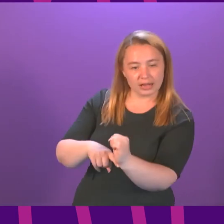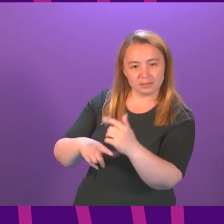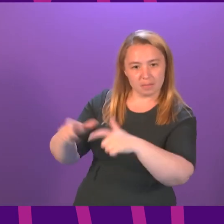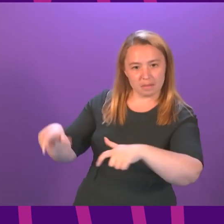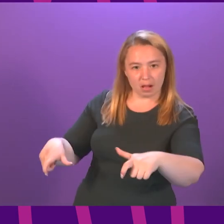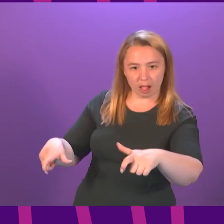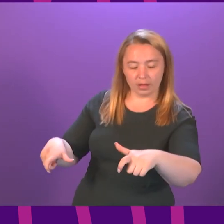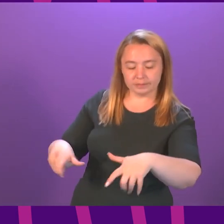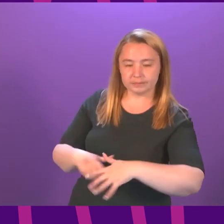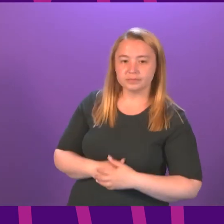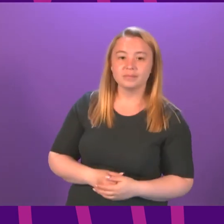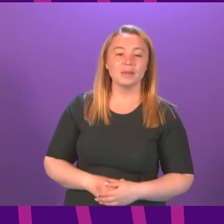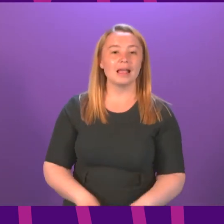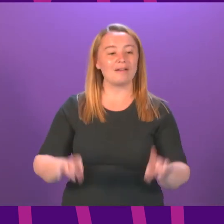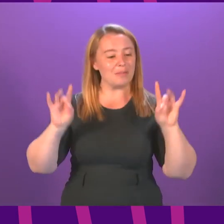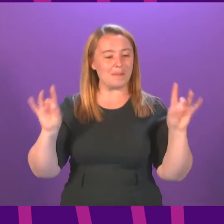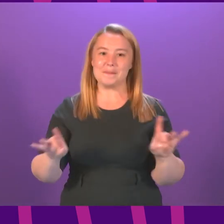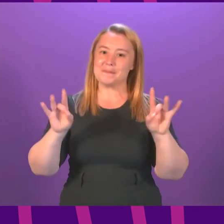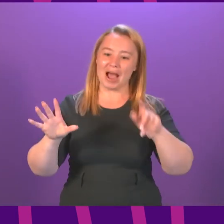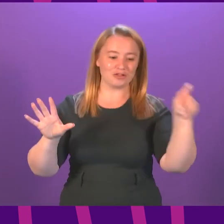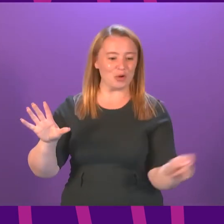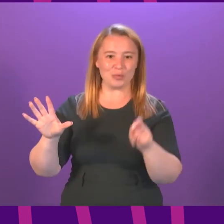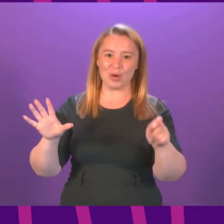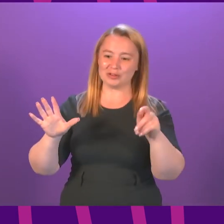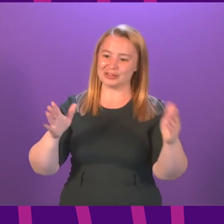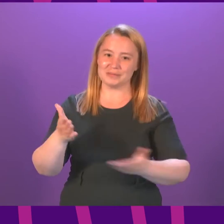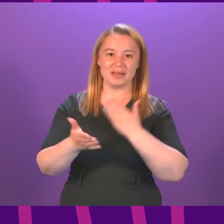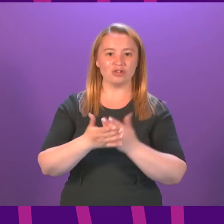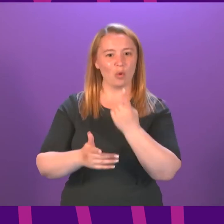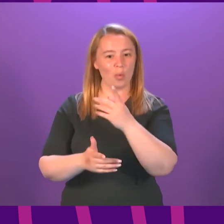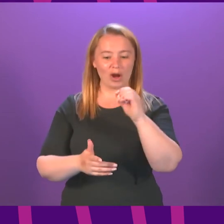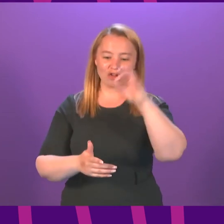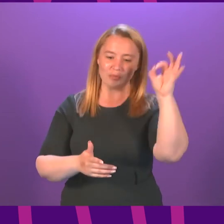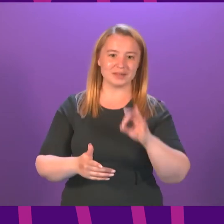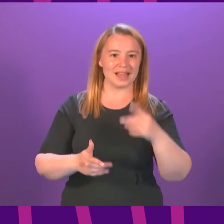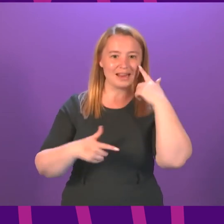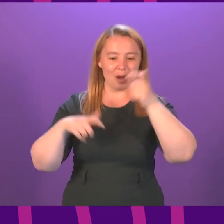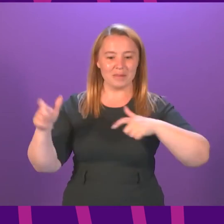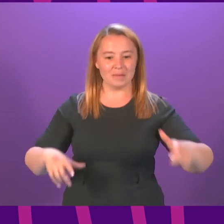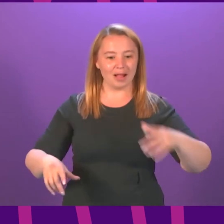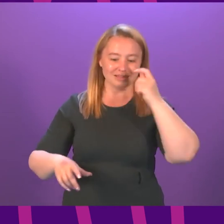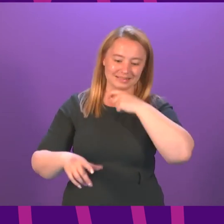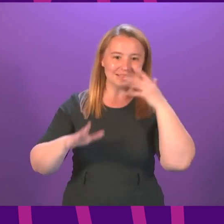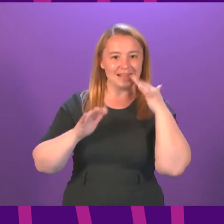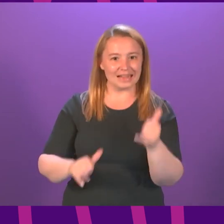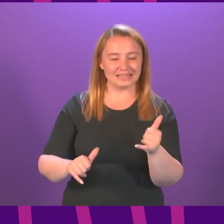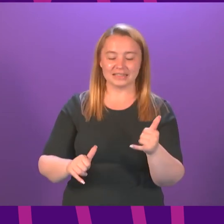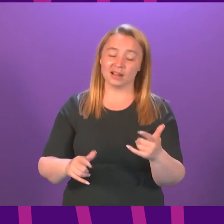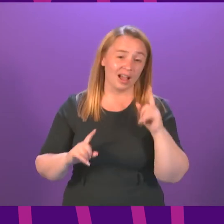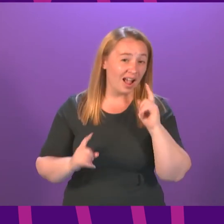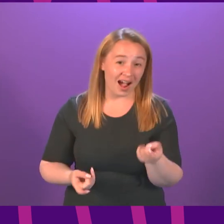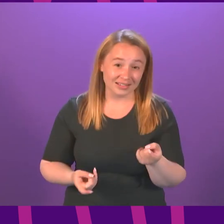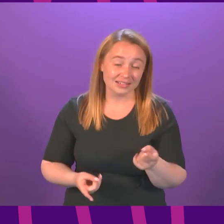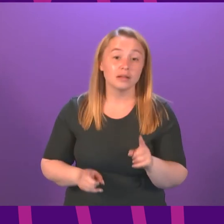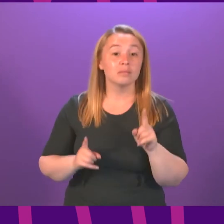of this I don't have a magic wand to make 100% of young people take these tests but I will continue to encourage them to do so they are